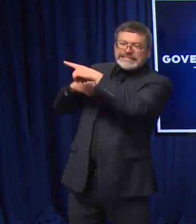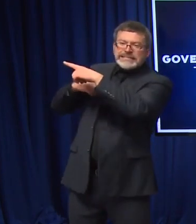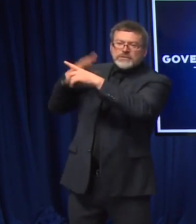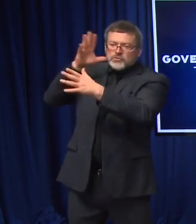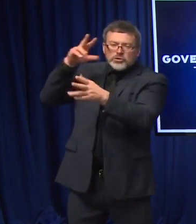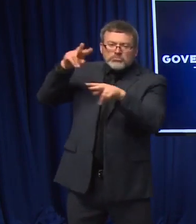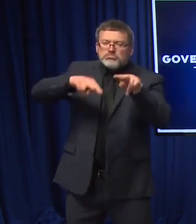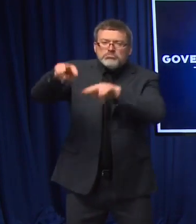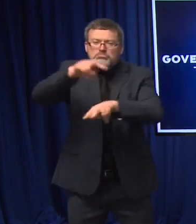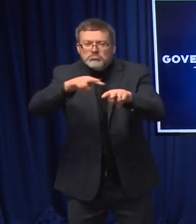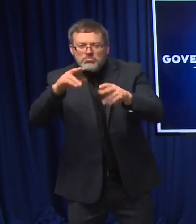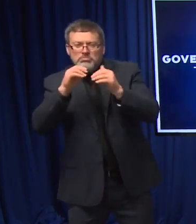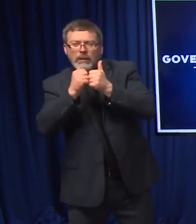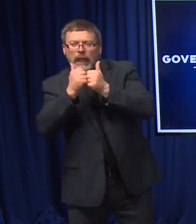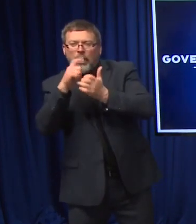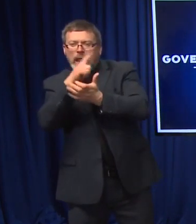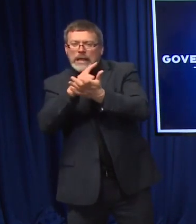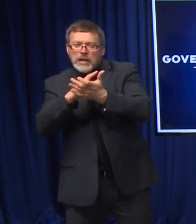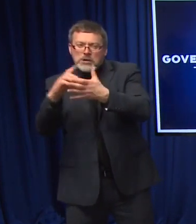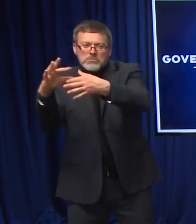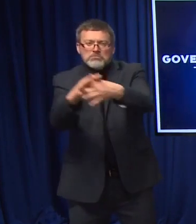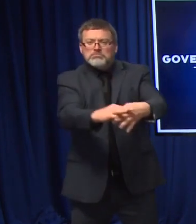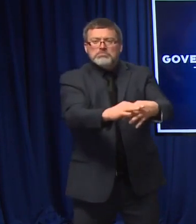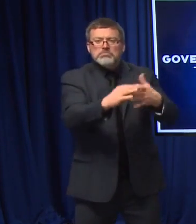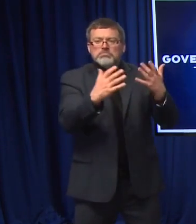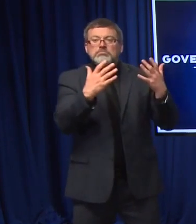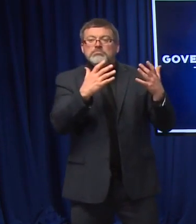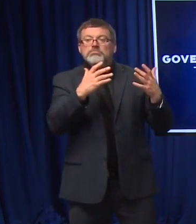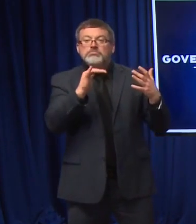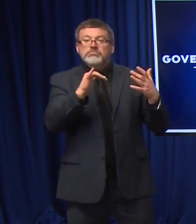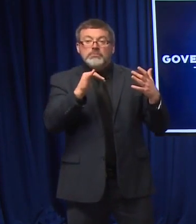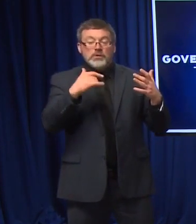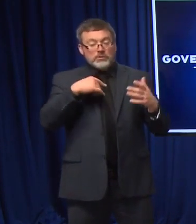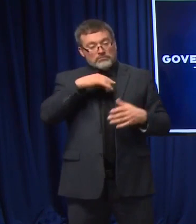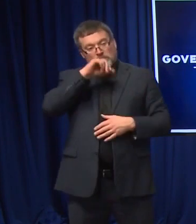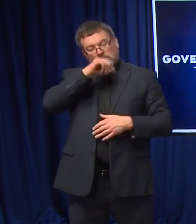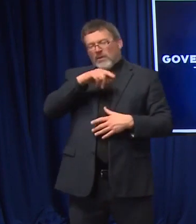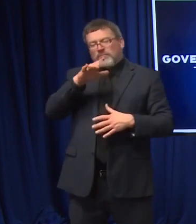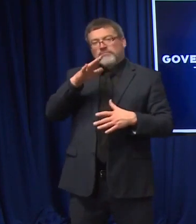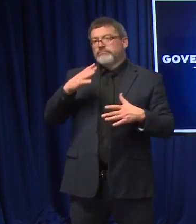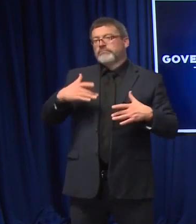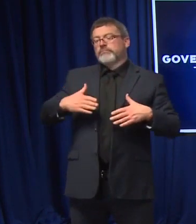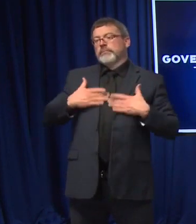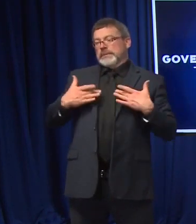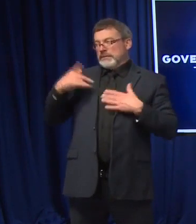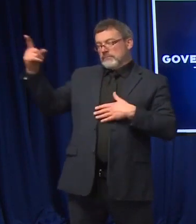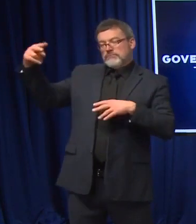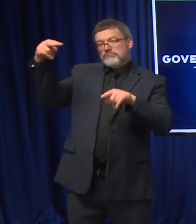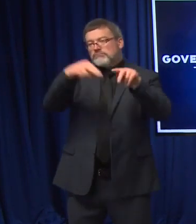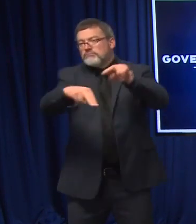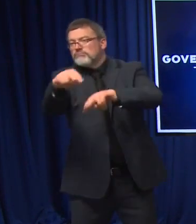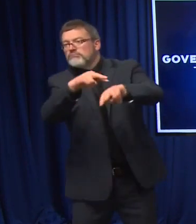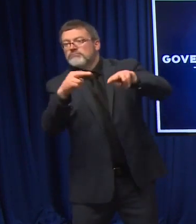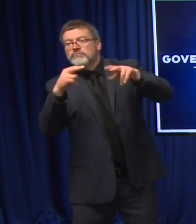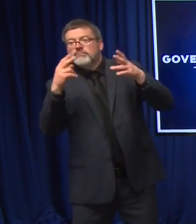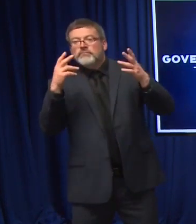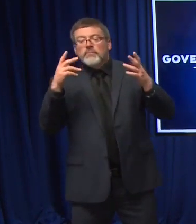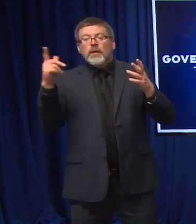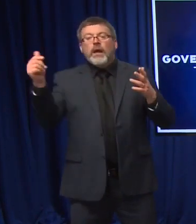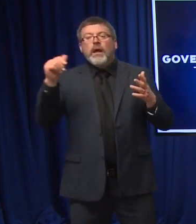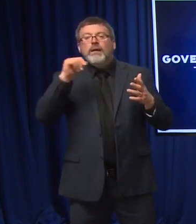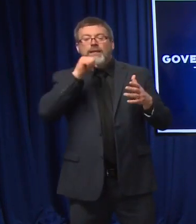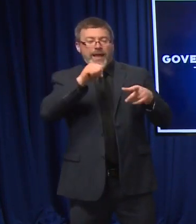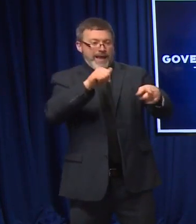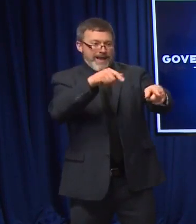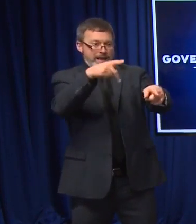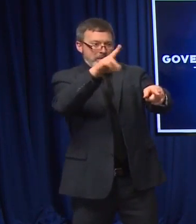are kind of interesting. So I definitely appreciate their focus on making sure our rate payers are not, you know, taken advantage of, and